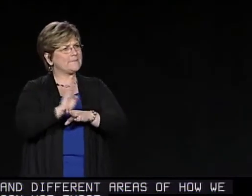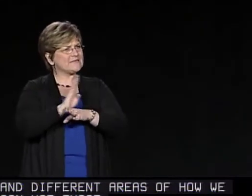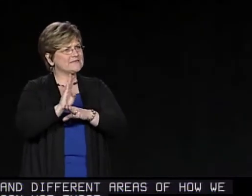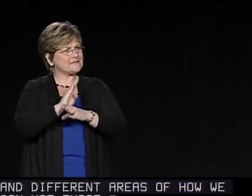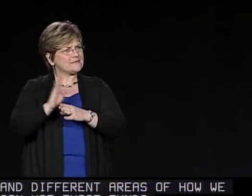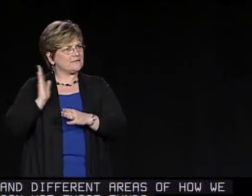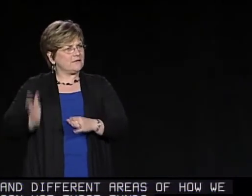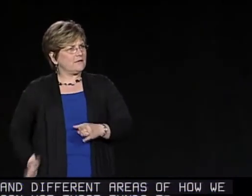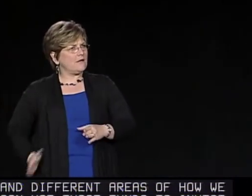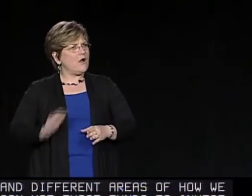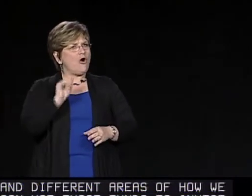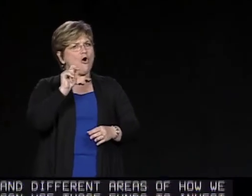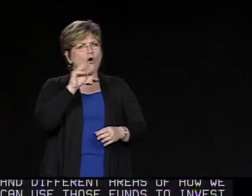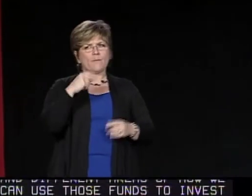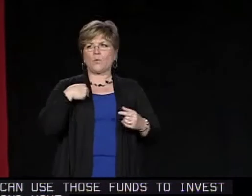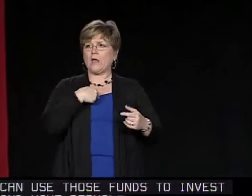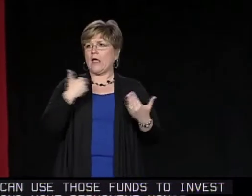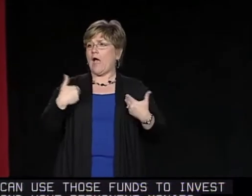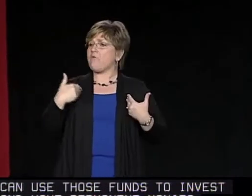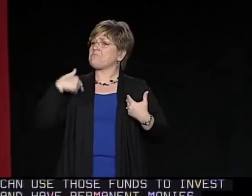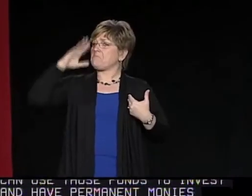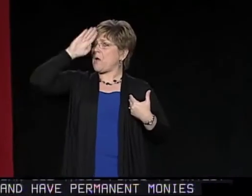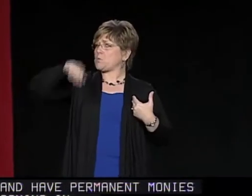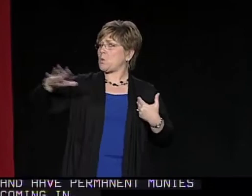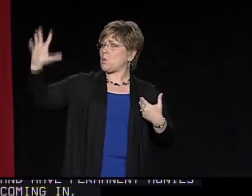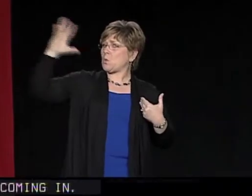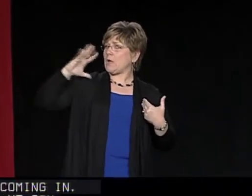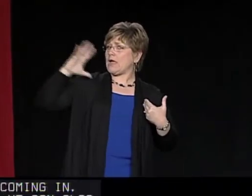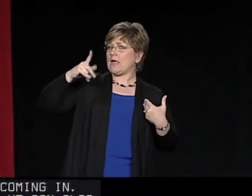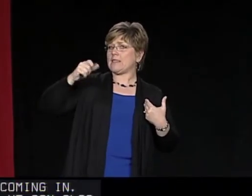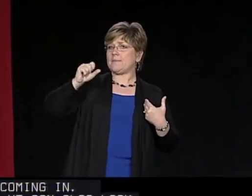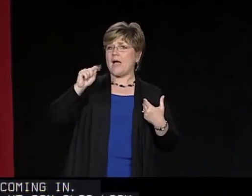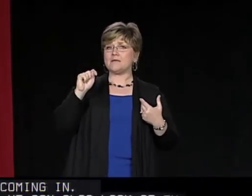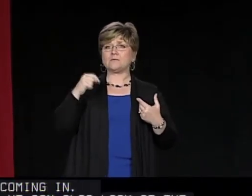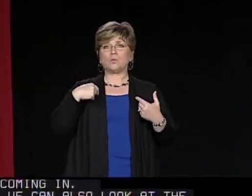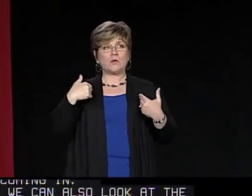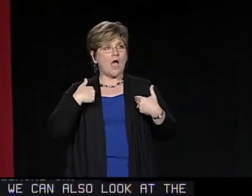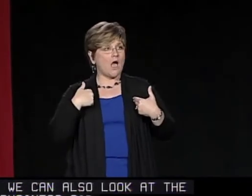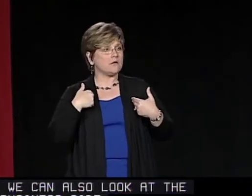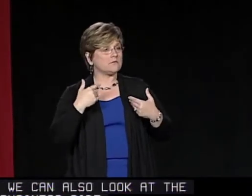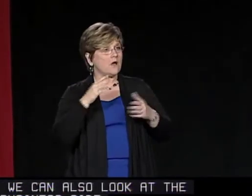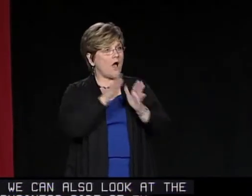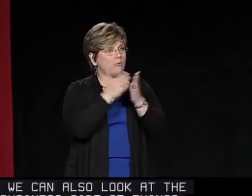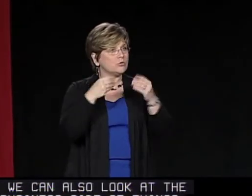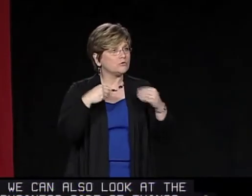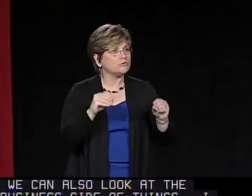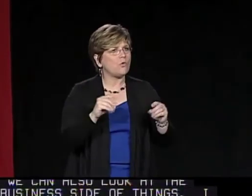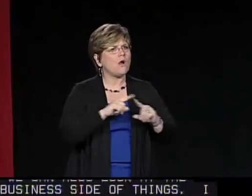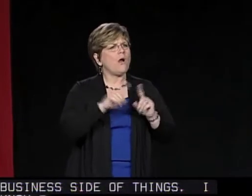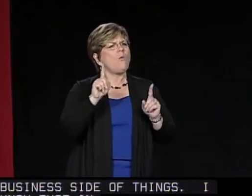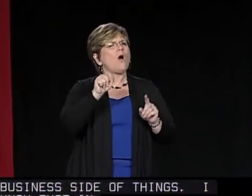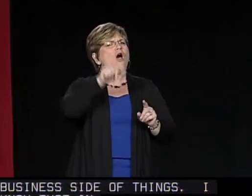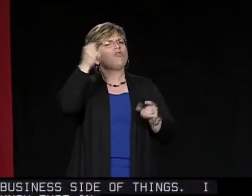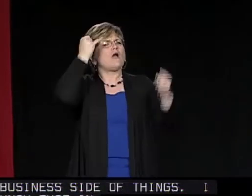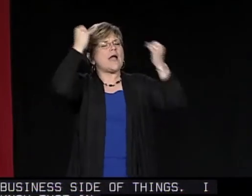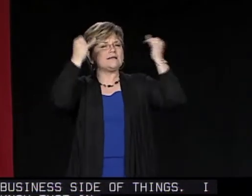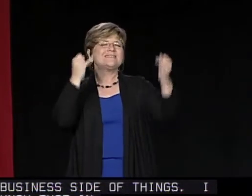We can also look at the business side of things. I know that in the past, we had a bookstore.